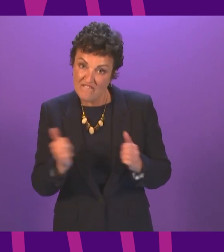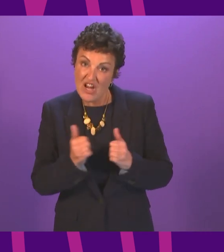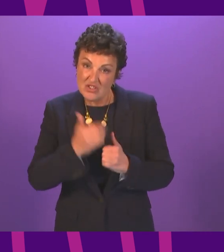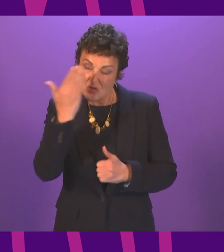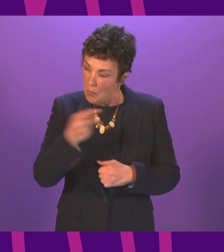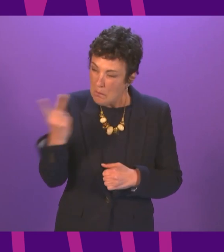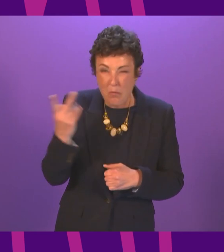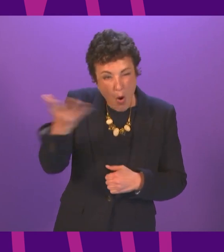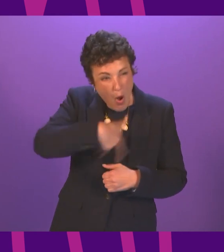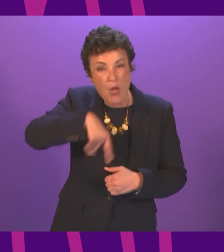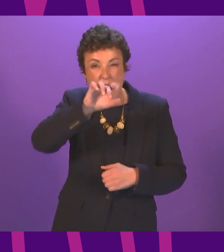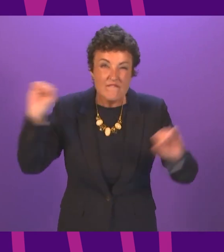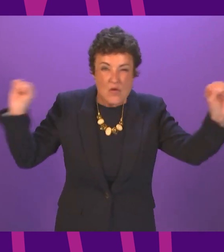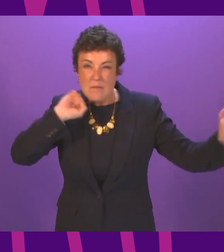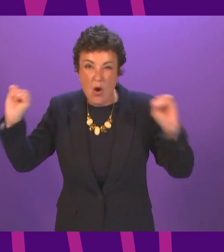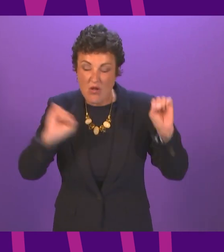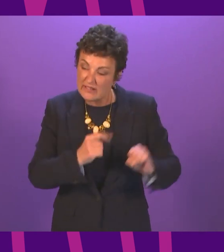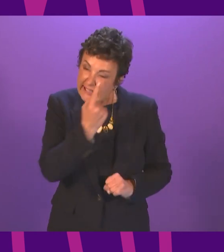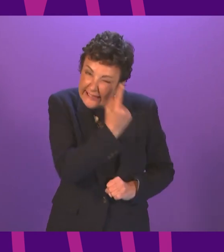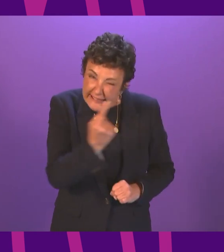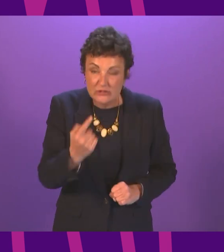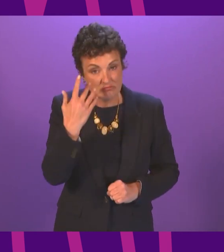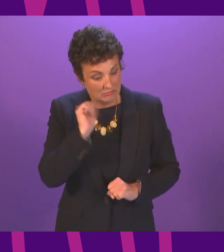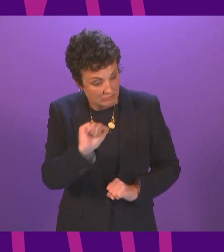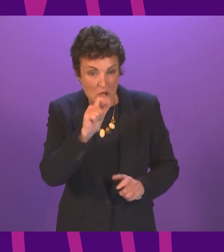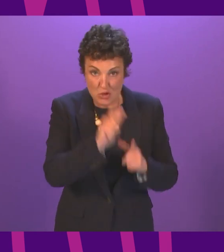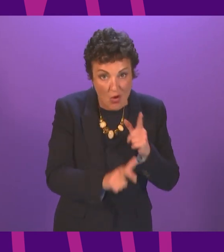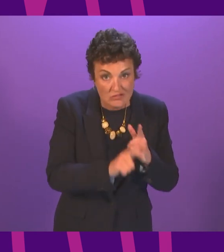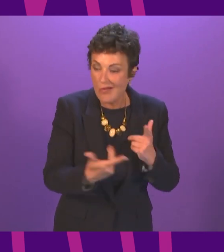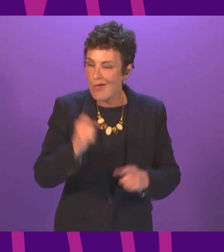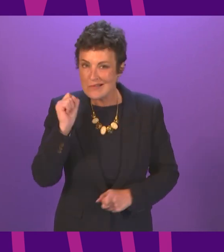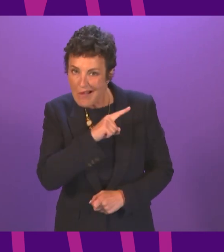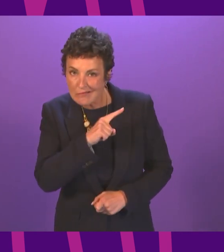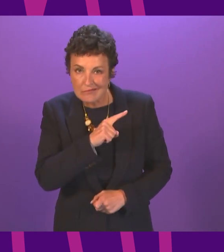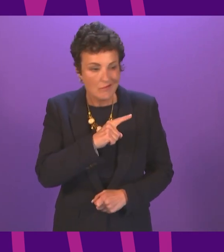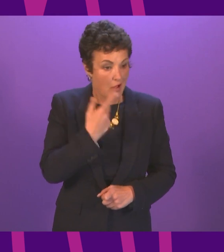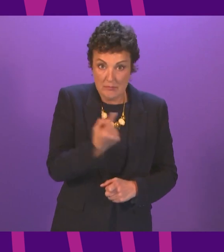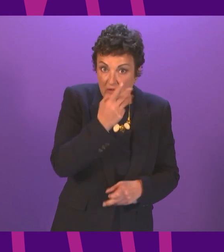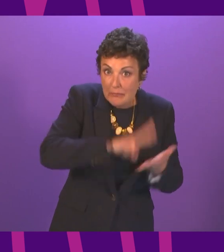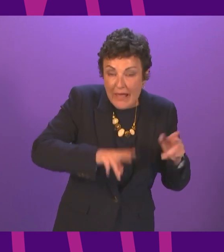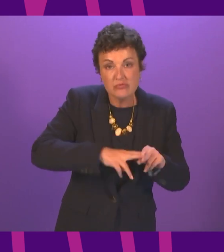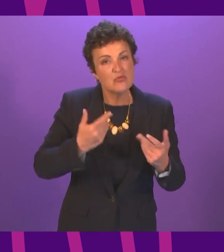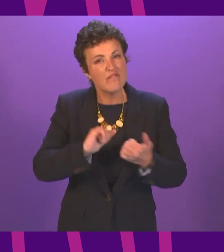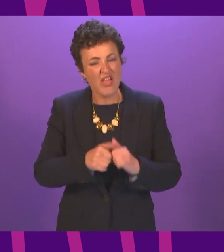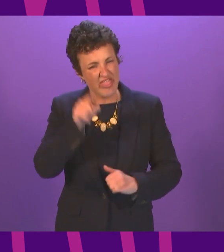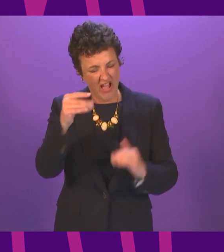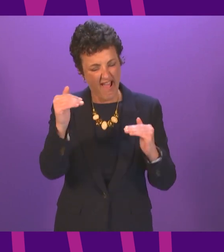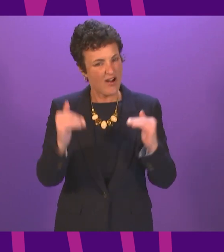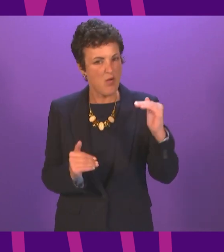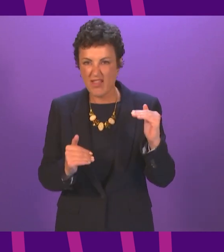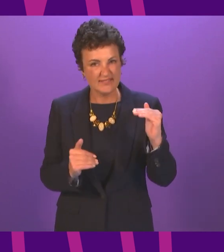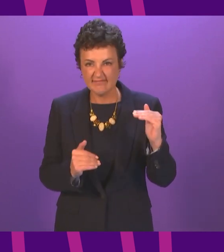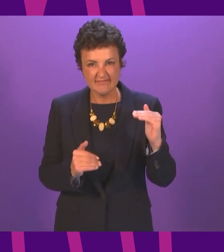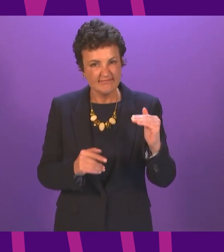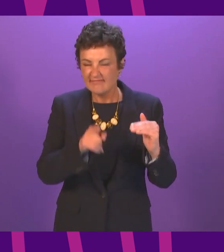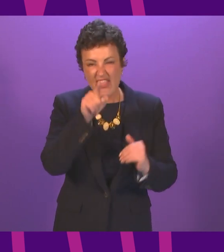the terrace each of them were sons daughters parents and friends this is inequality not how